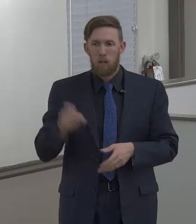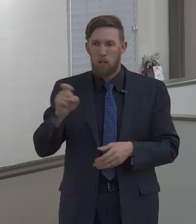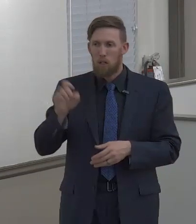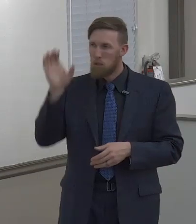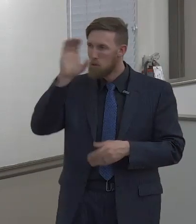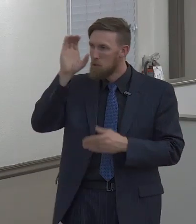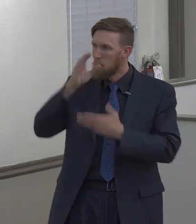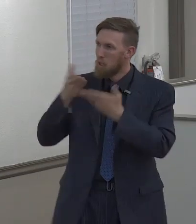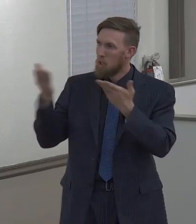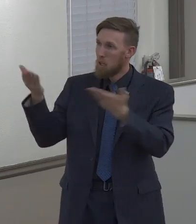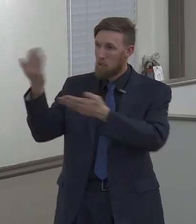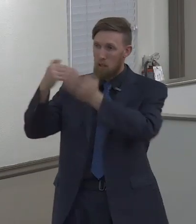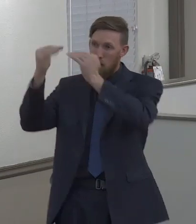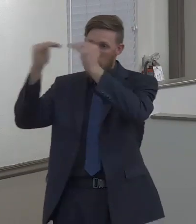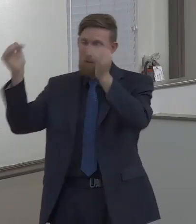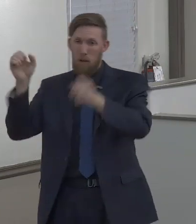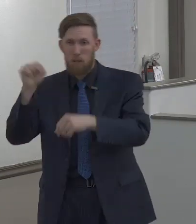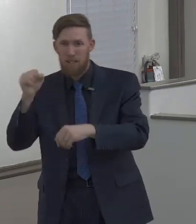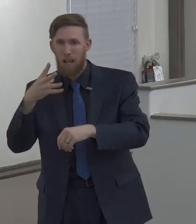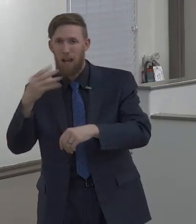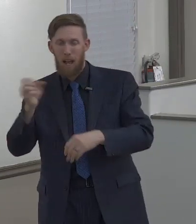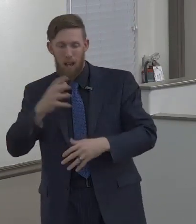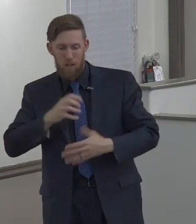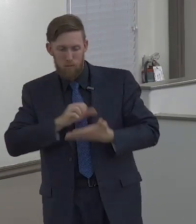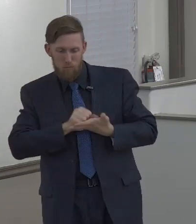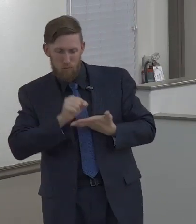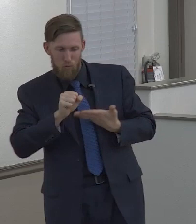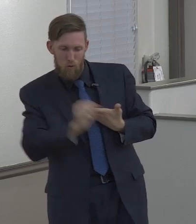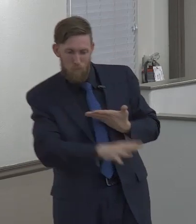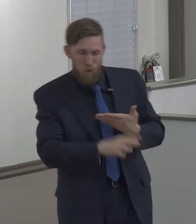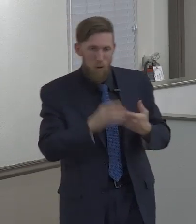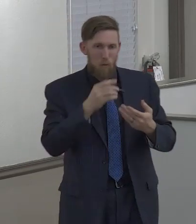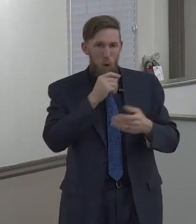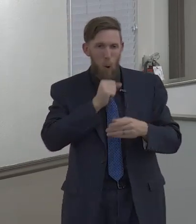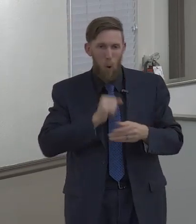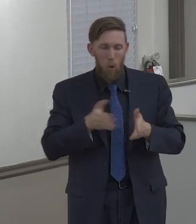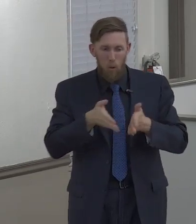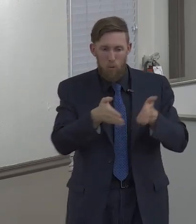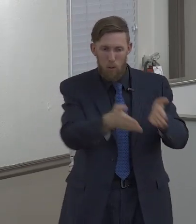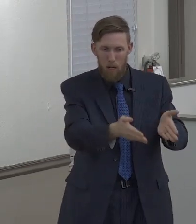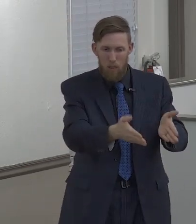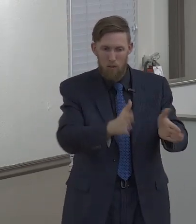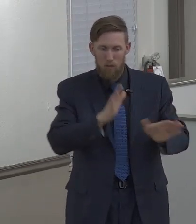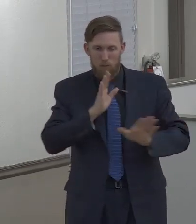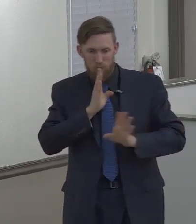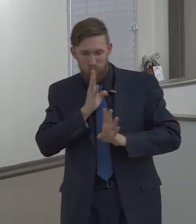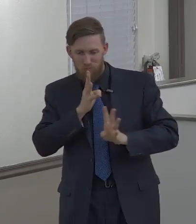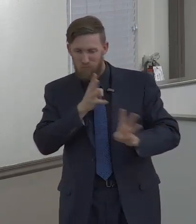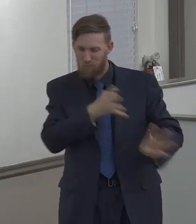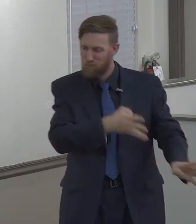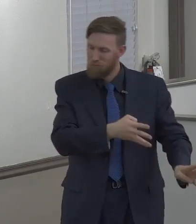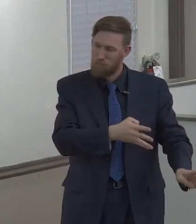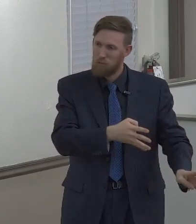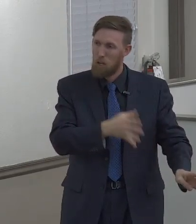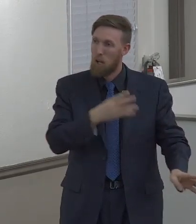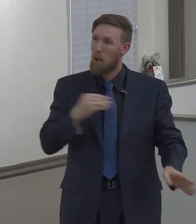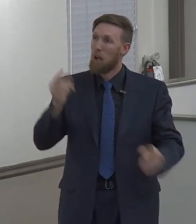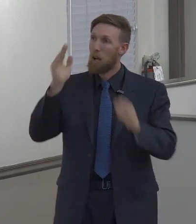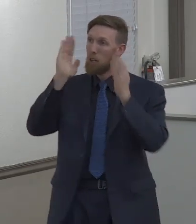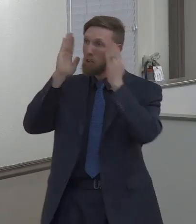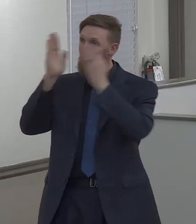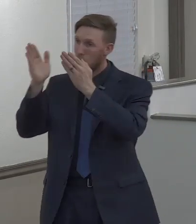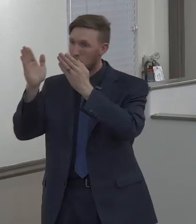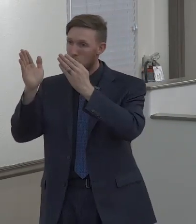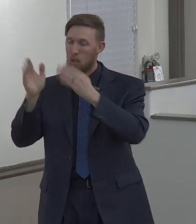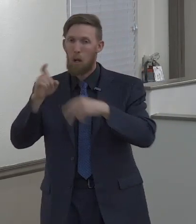You've got to mortify the sins. You've got to put off the old man. And it's those two things that must be done